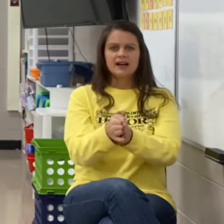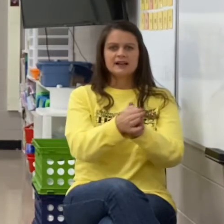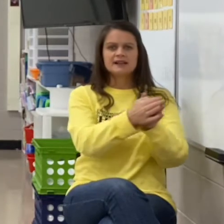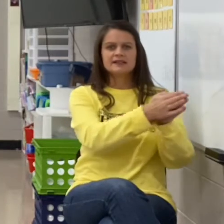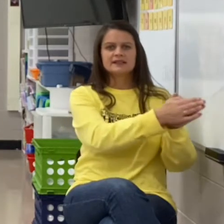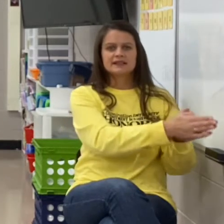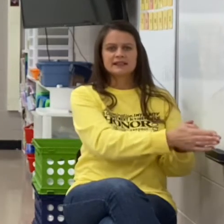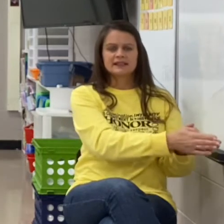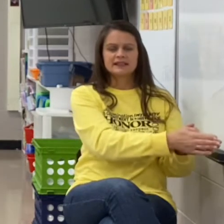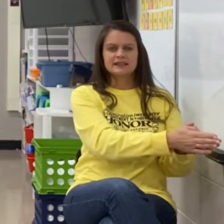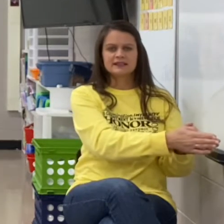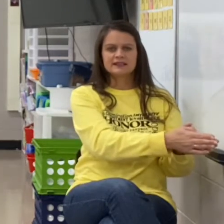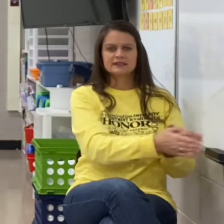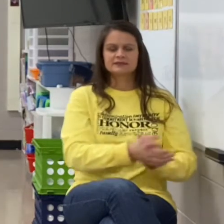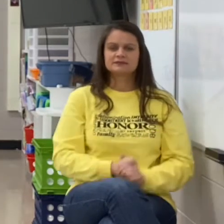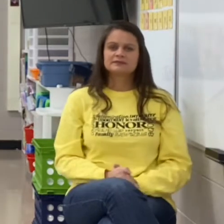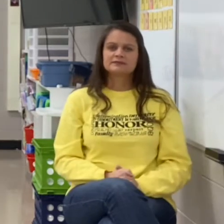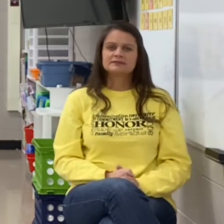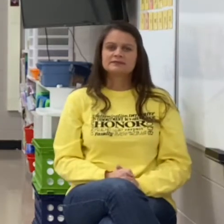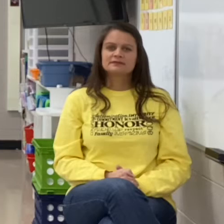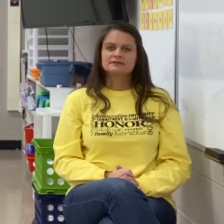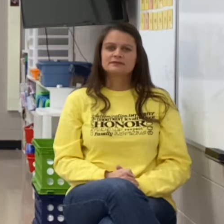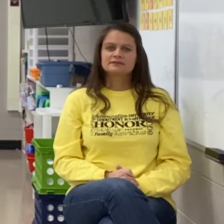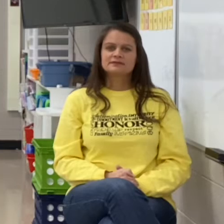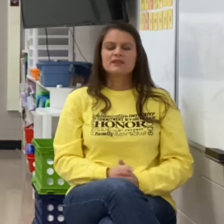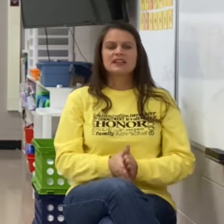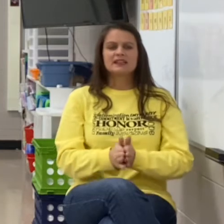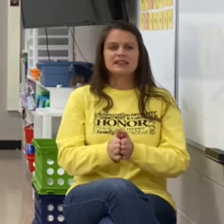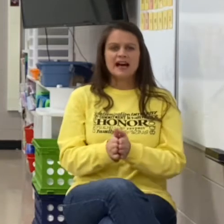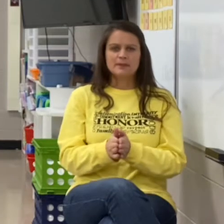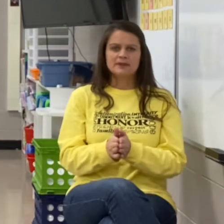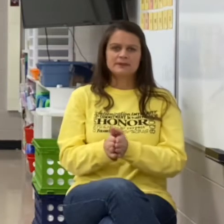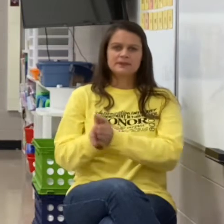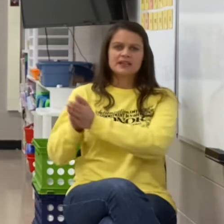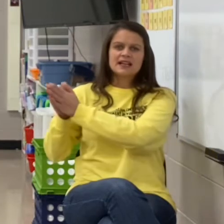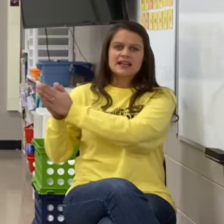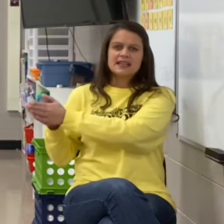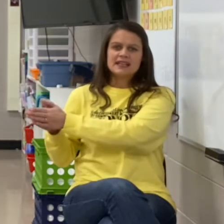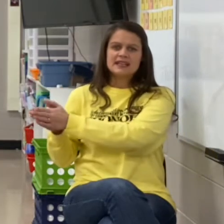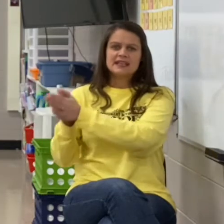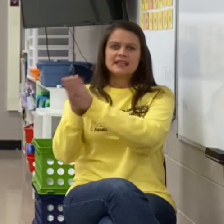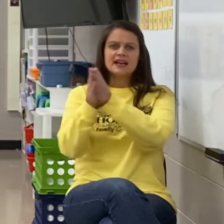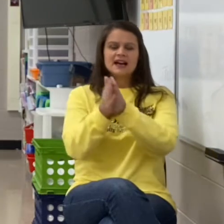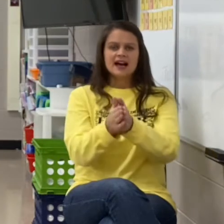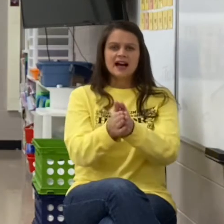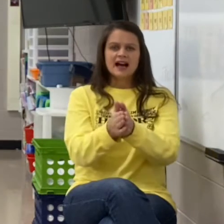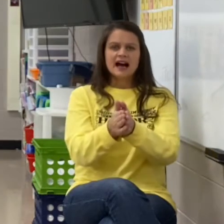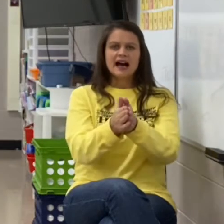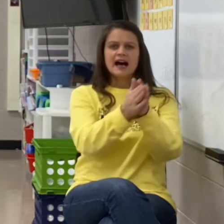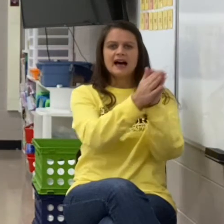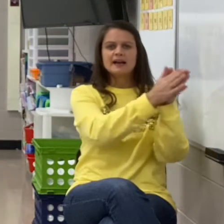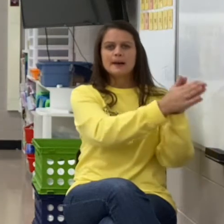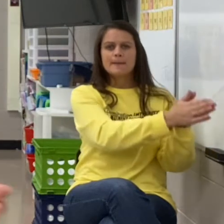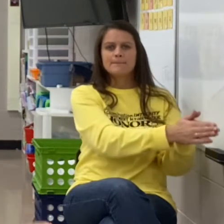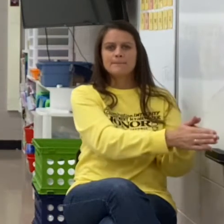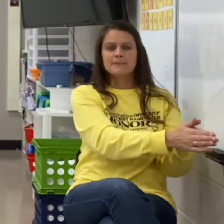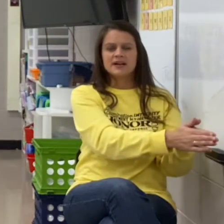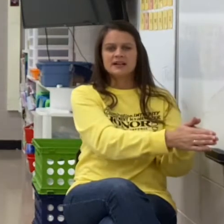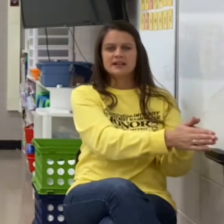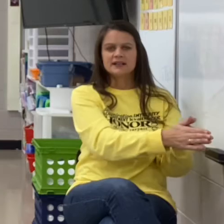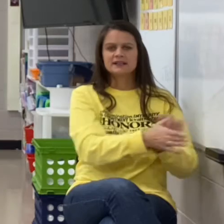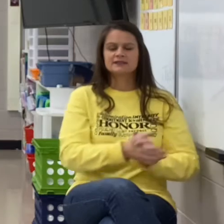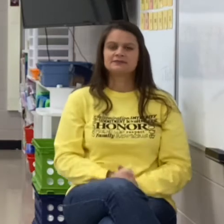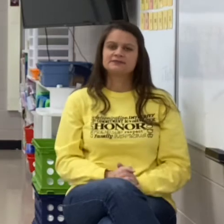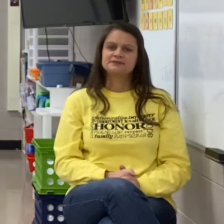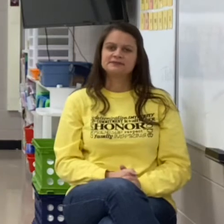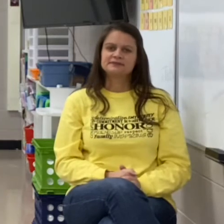Uh. G. Knob. Knob. N. Ah. B.